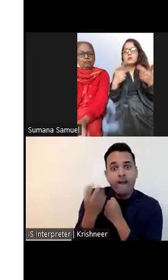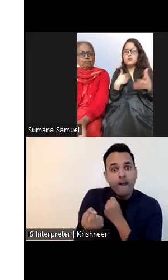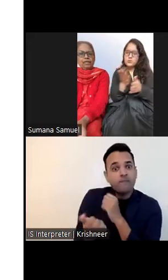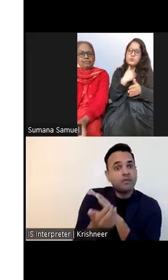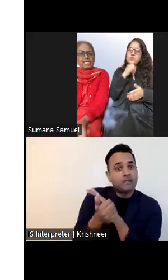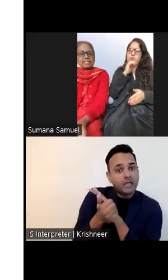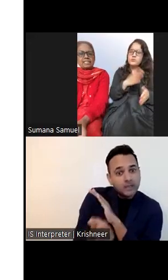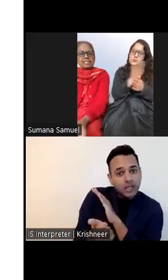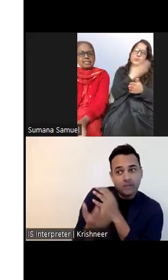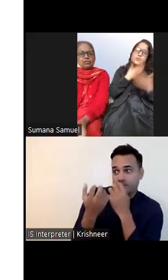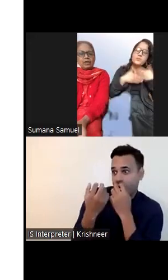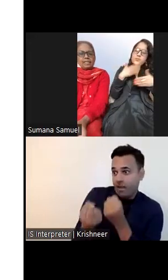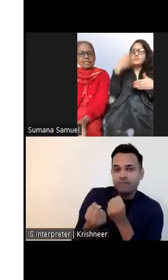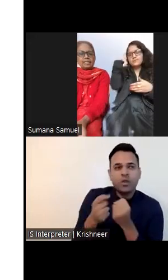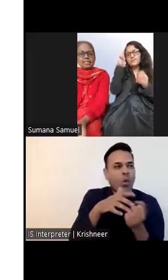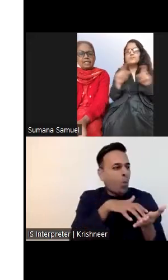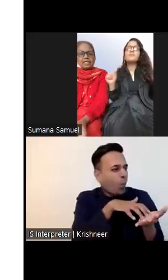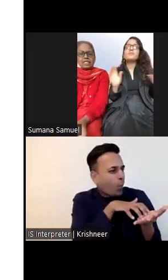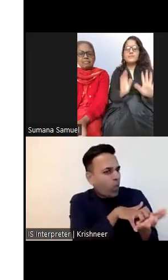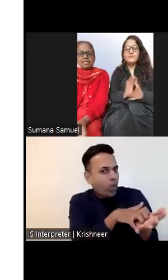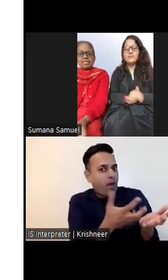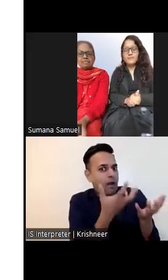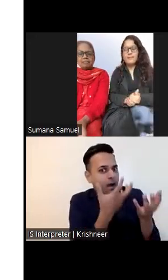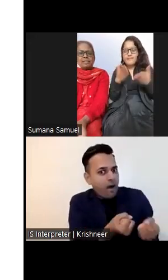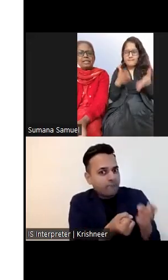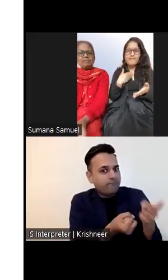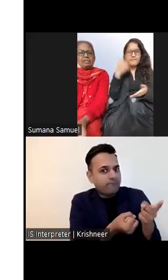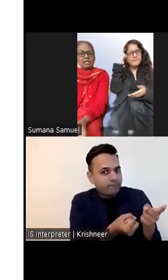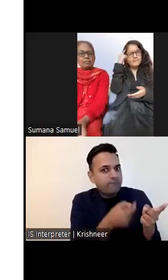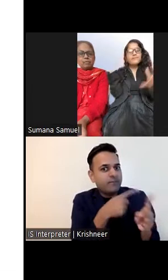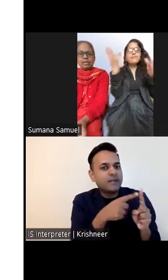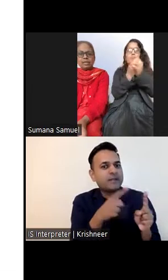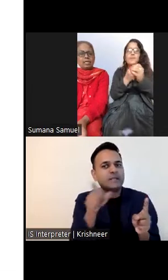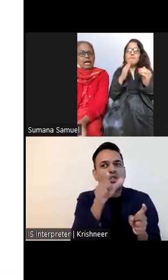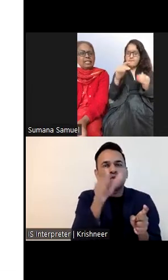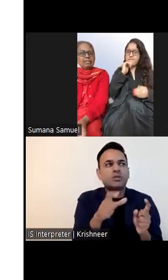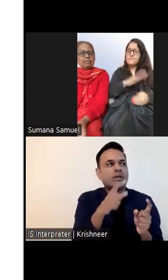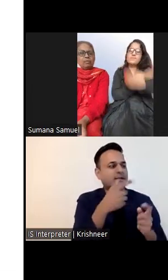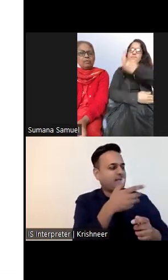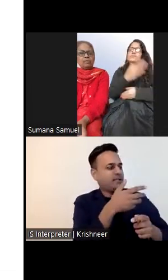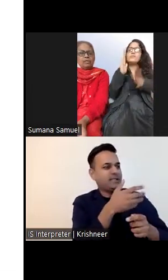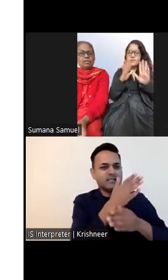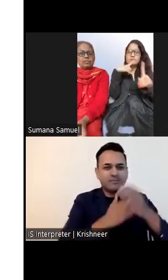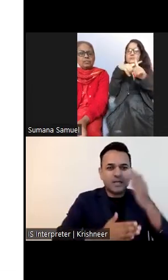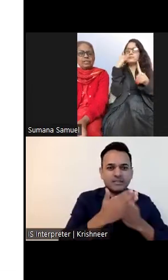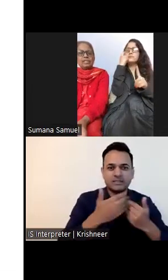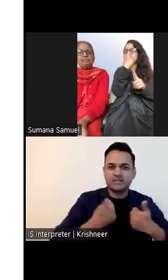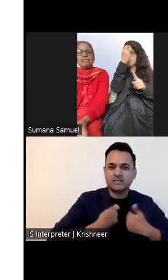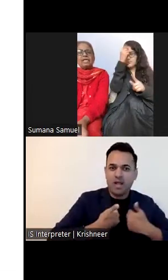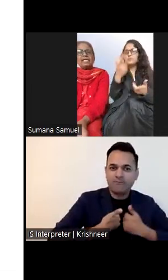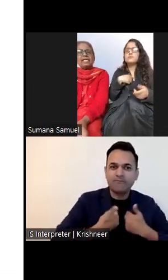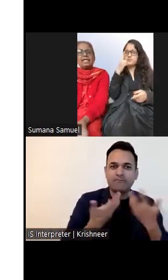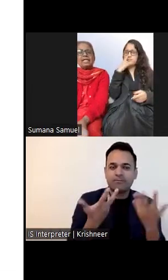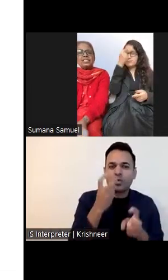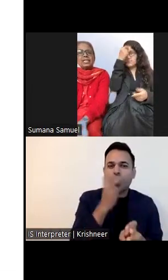We face disadvantages and discrimination from the day we are born and even more so if